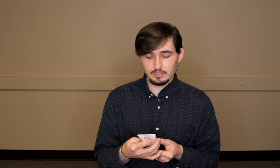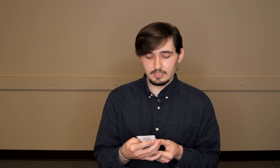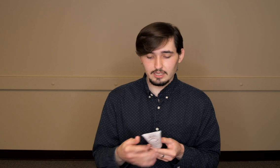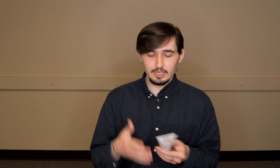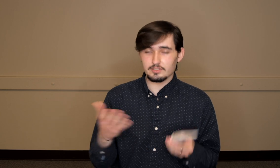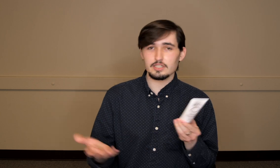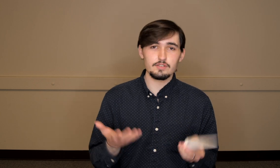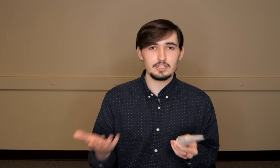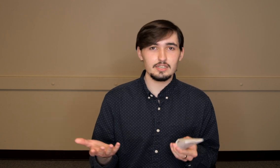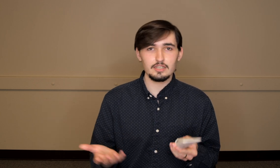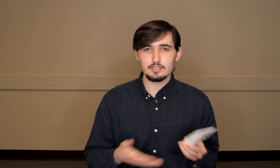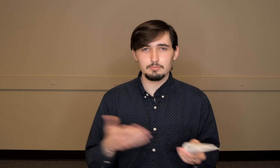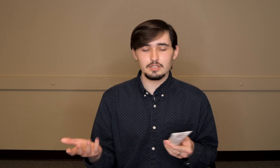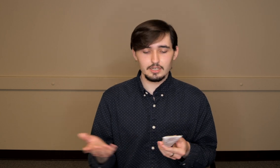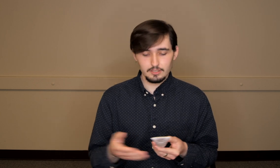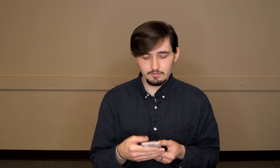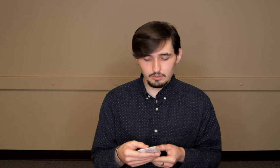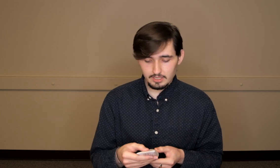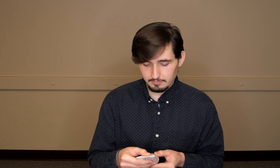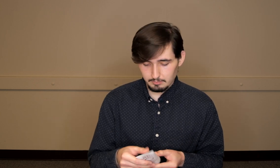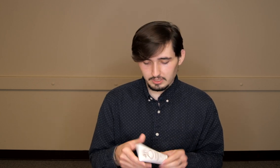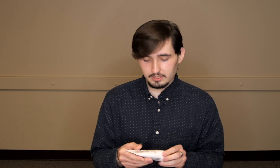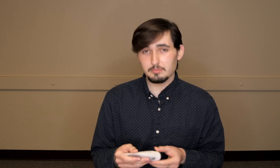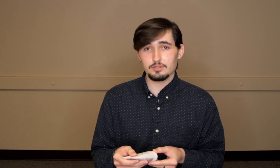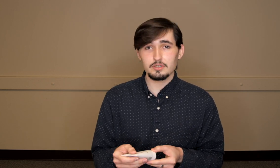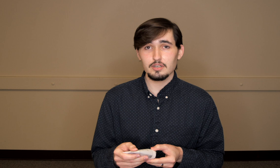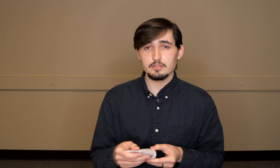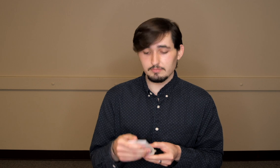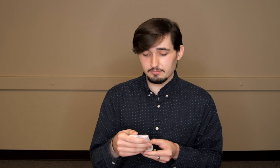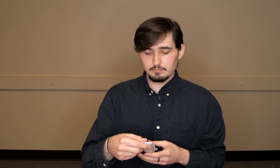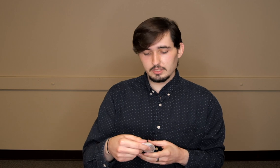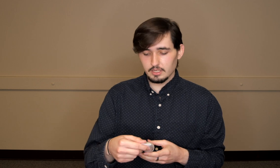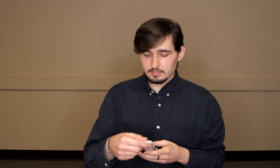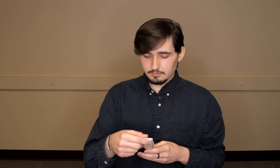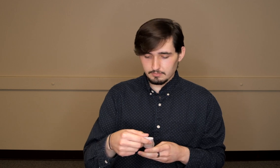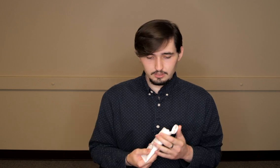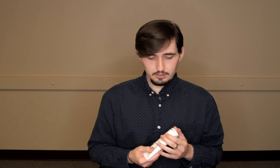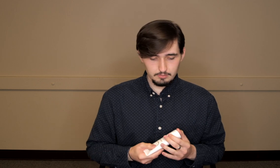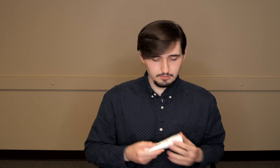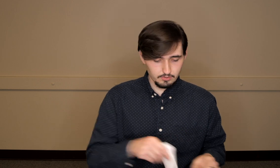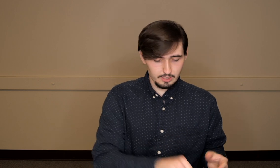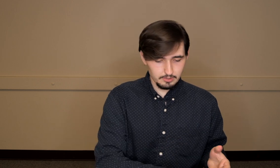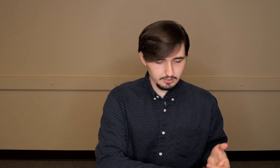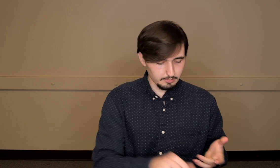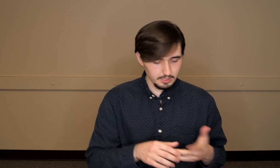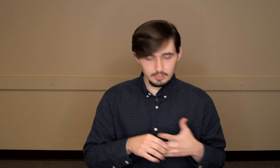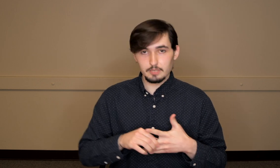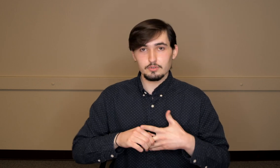I have sensitive skin and it's something that I can avoid but this smells really good. It's nice. Before I put this on my hand I'm